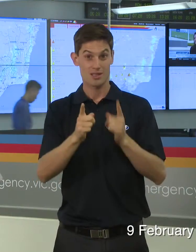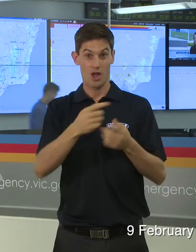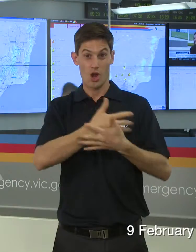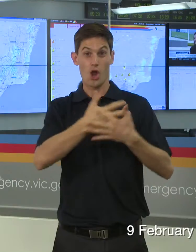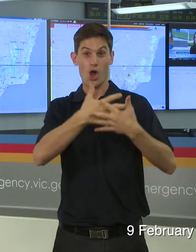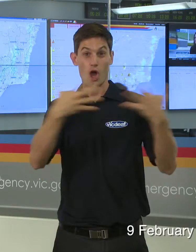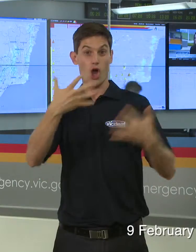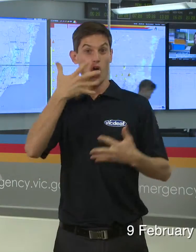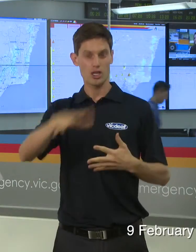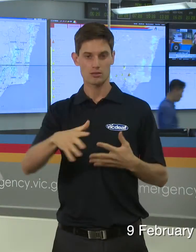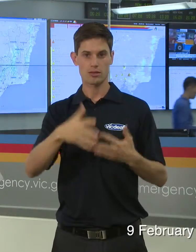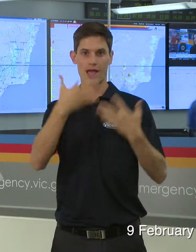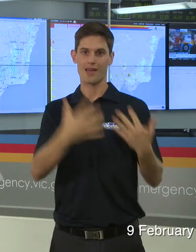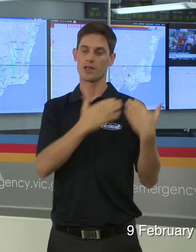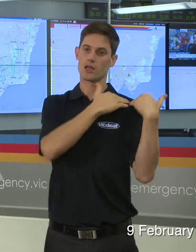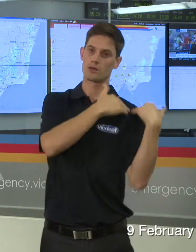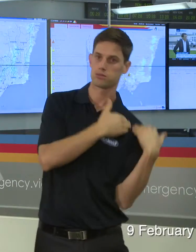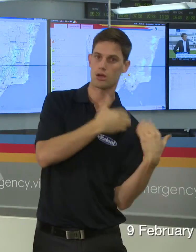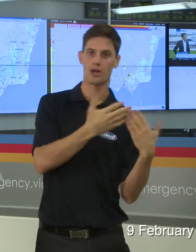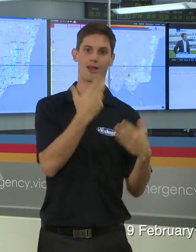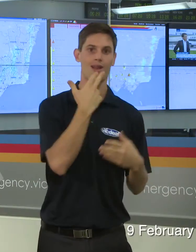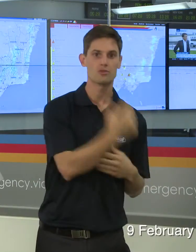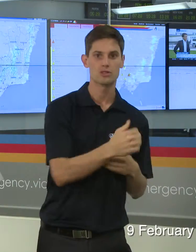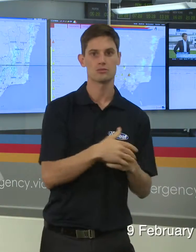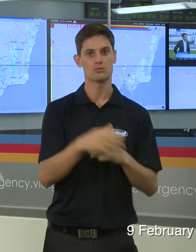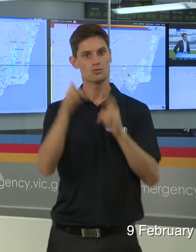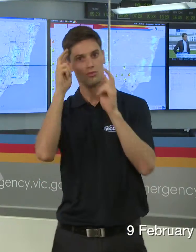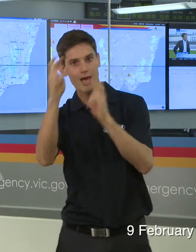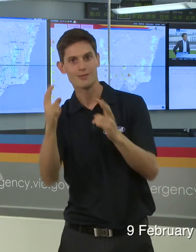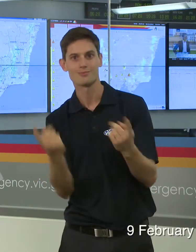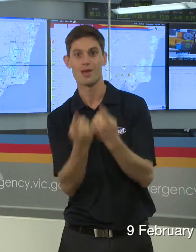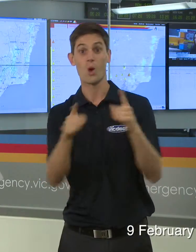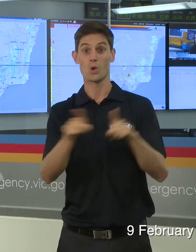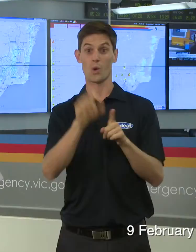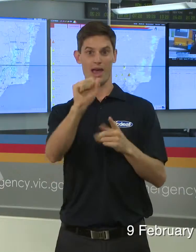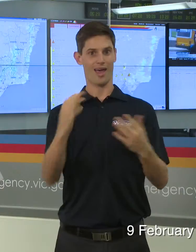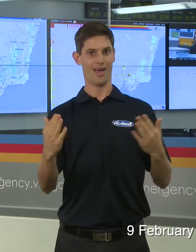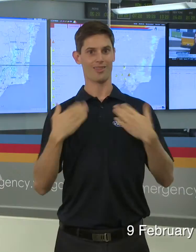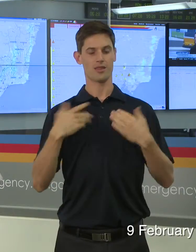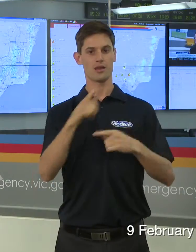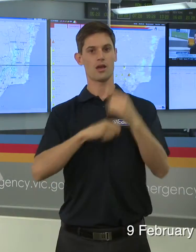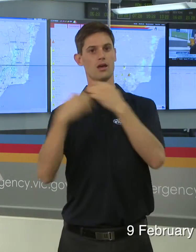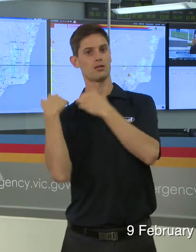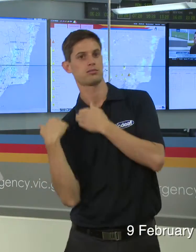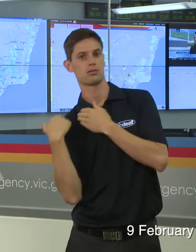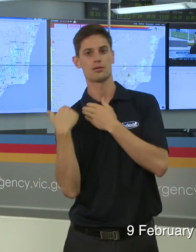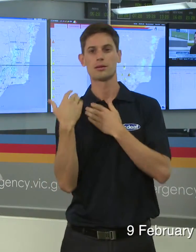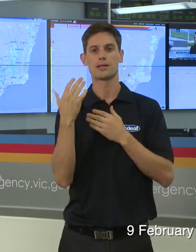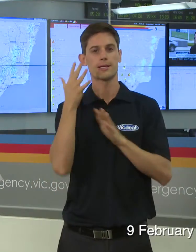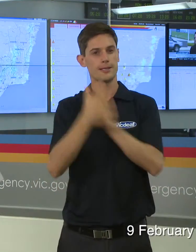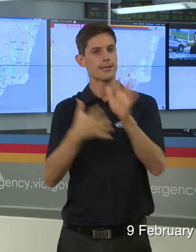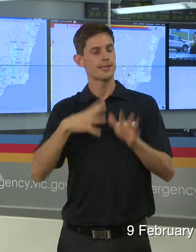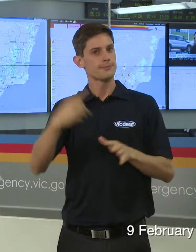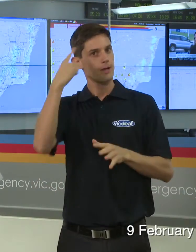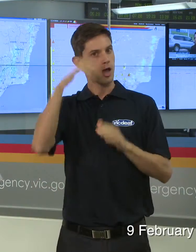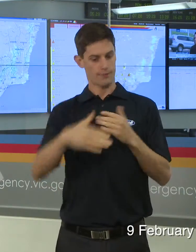on all of that infrastructure and in particular people's health is something that people need to be attuned of and stay aware. The last thing